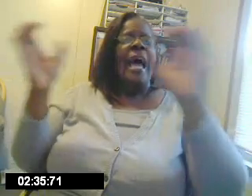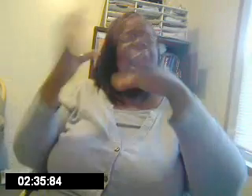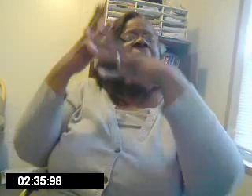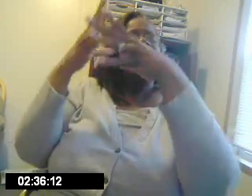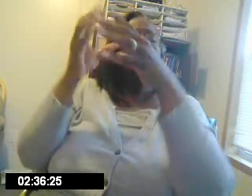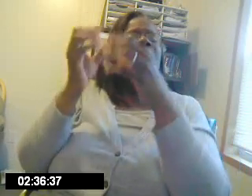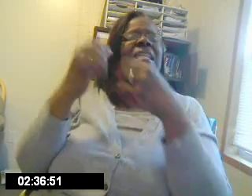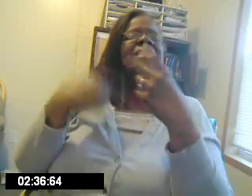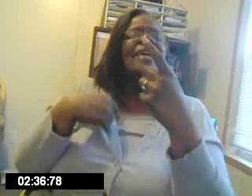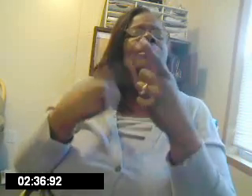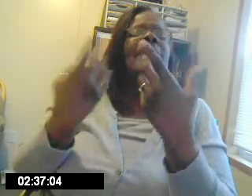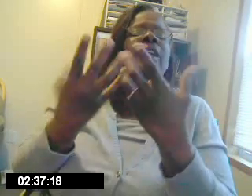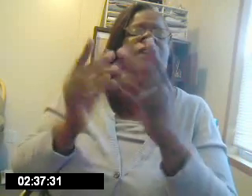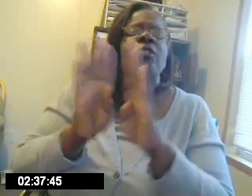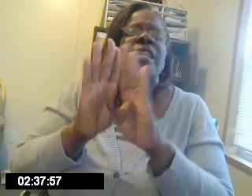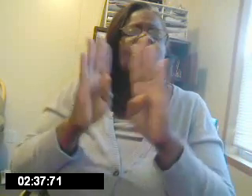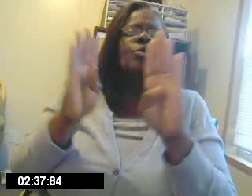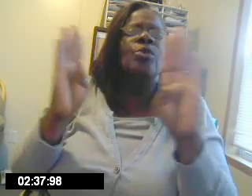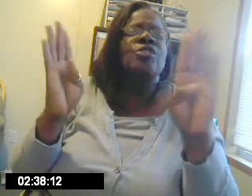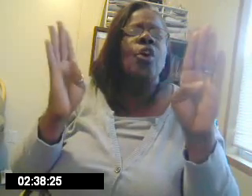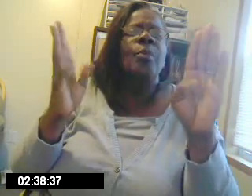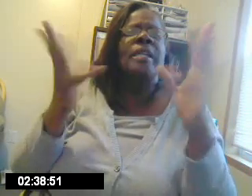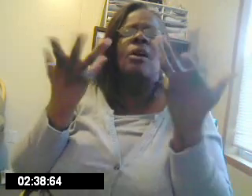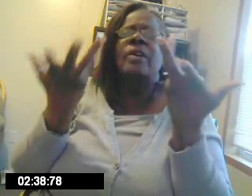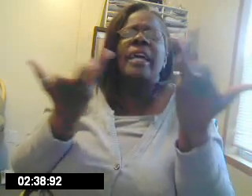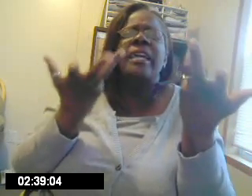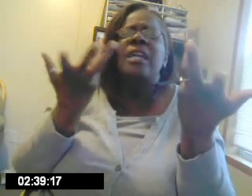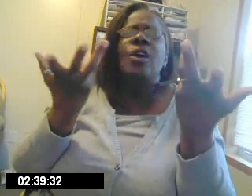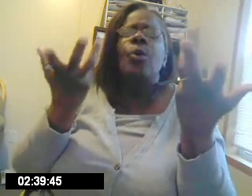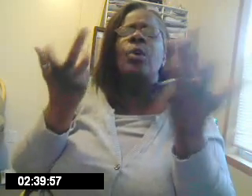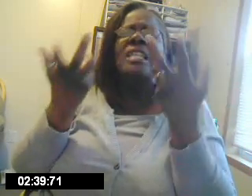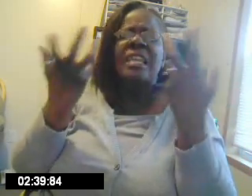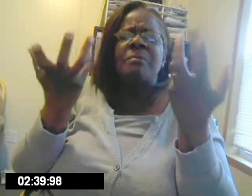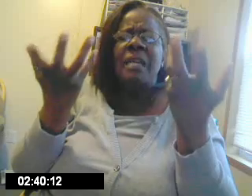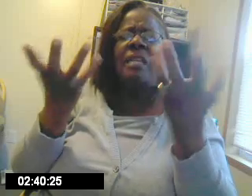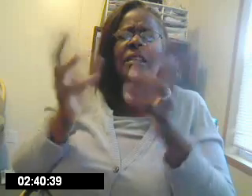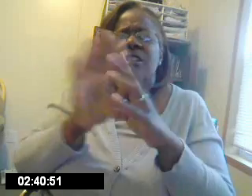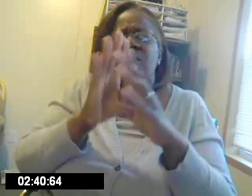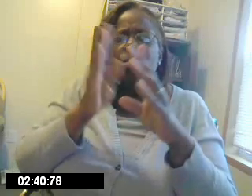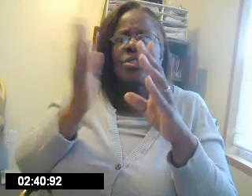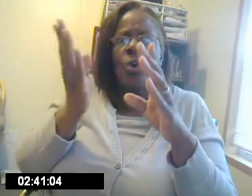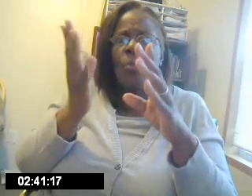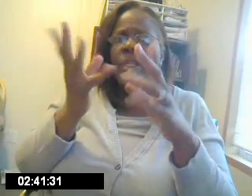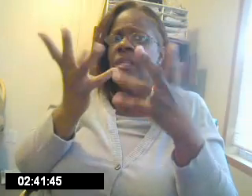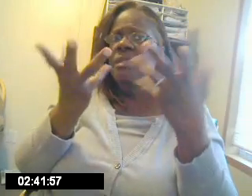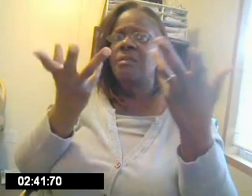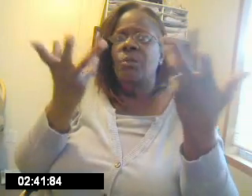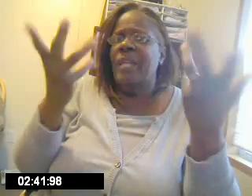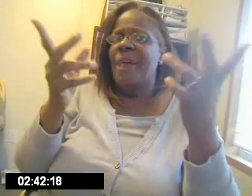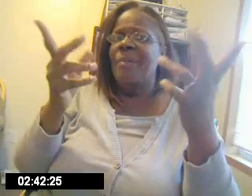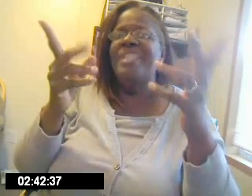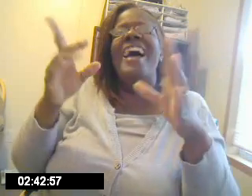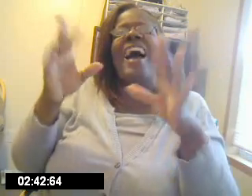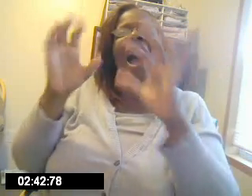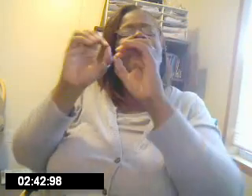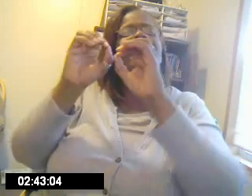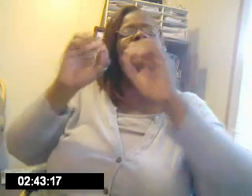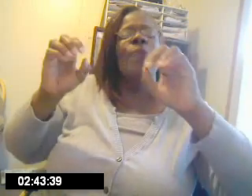And you want to say, like, if you say the door is open. Okay. What does that mean? The door is open. What happened? So,